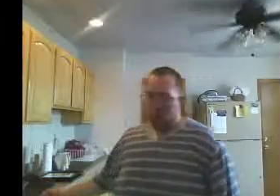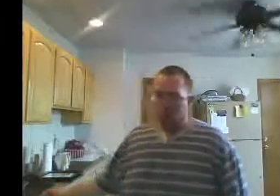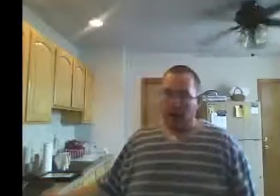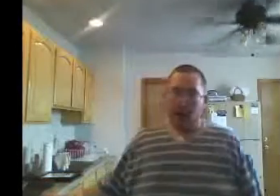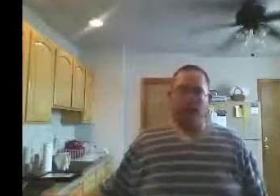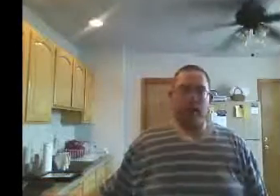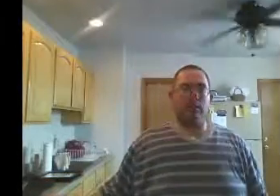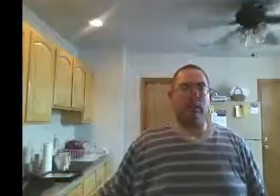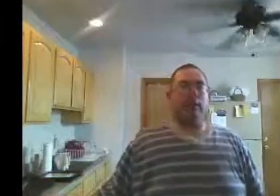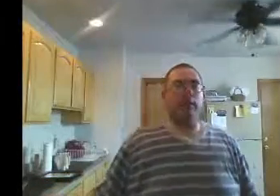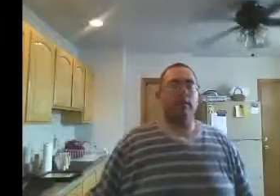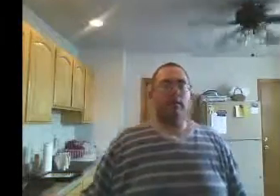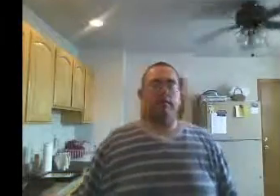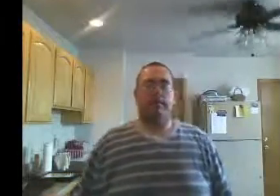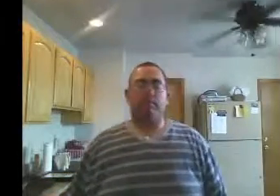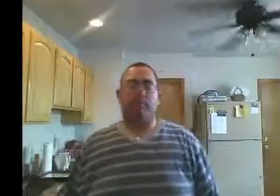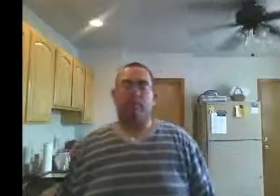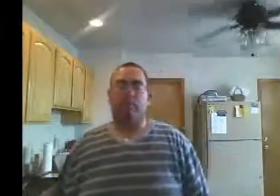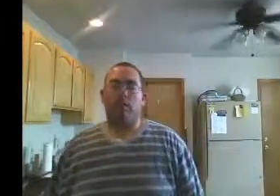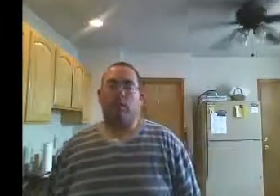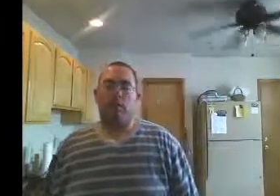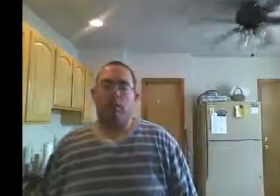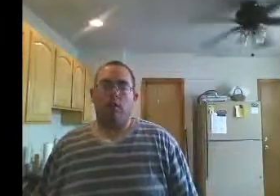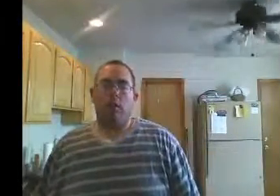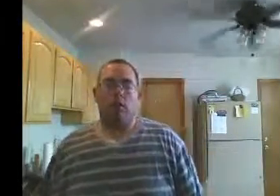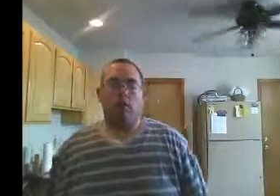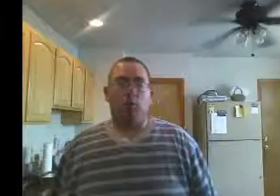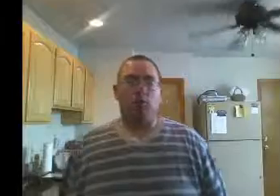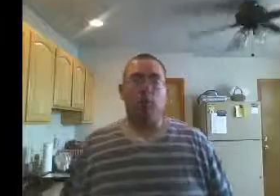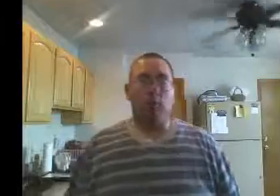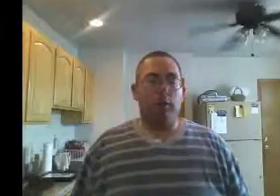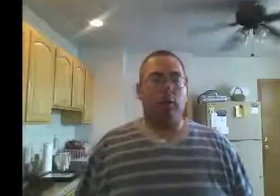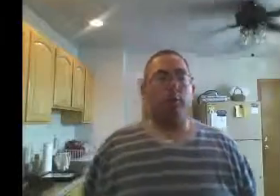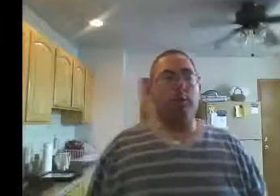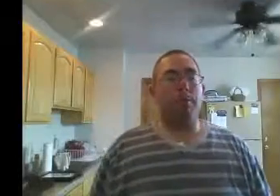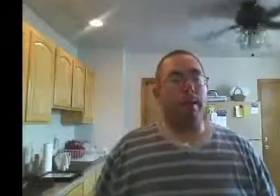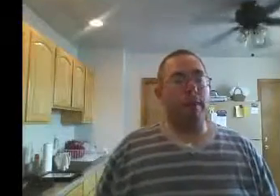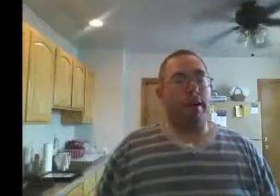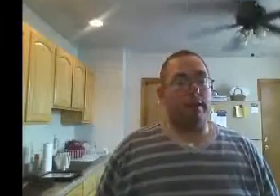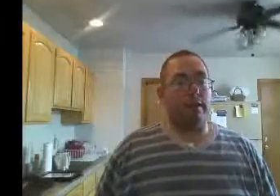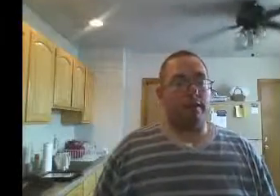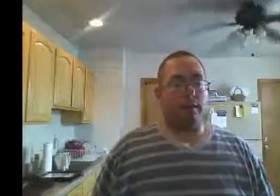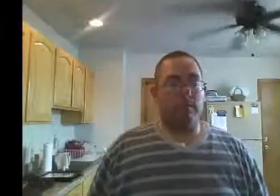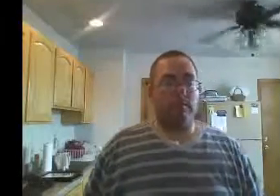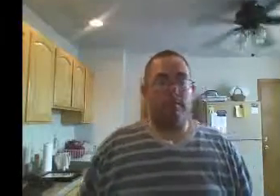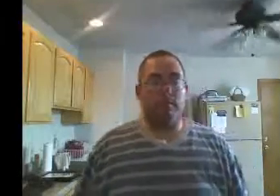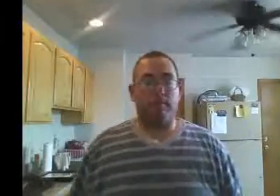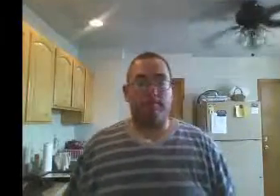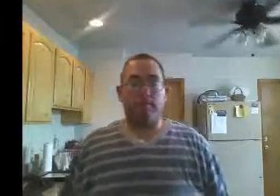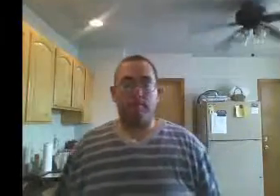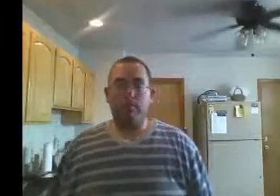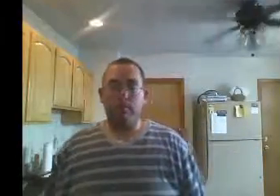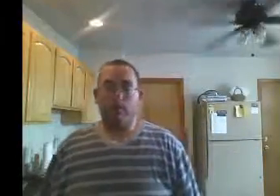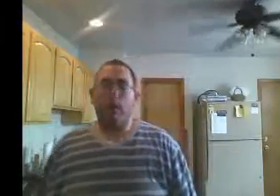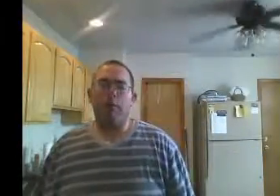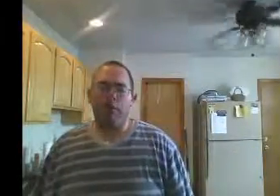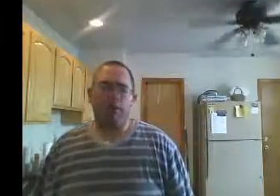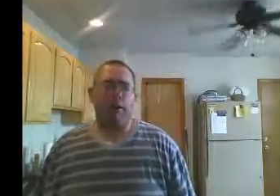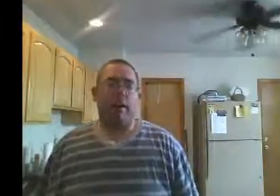After this Sunday, you will know who the better man is. And we will find